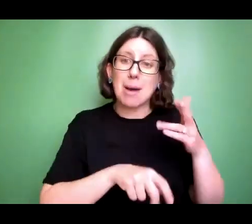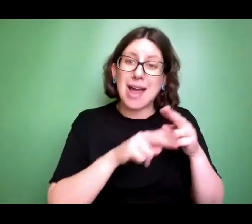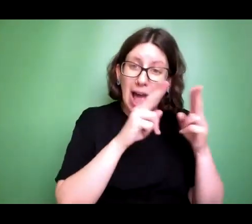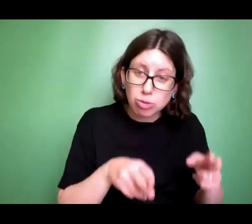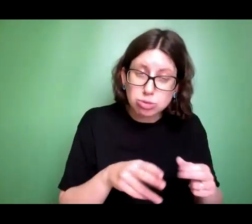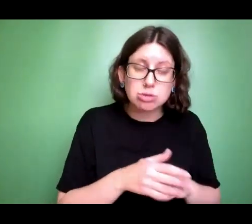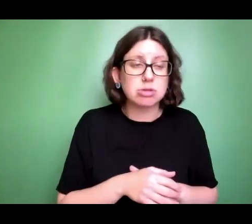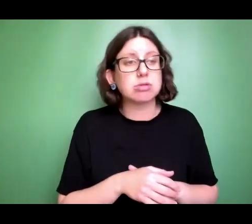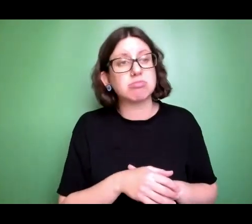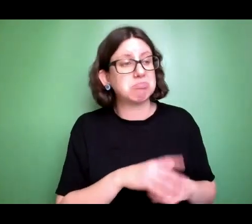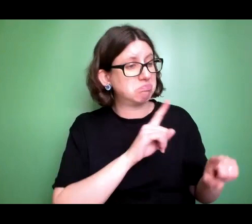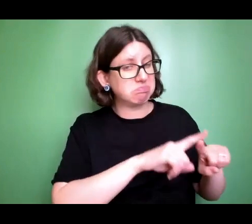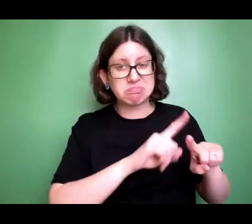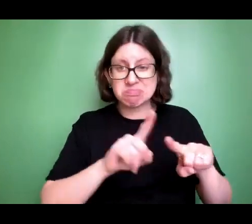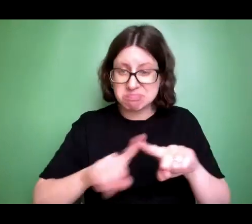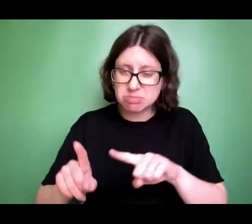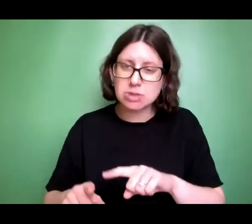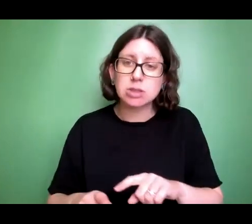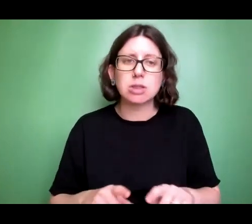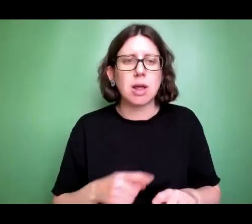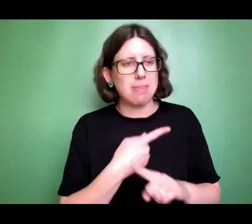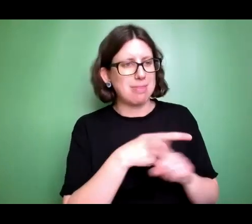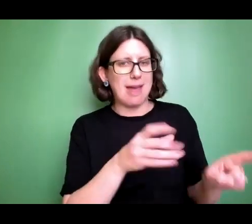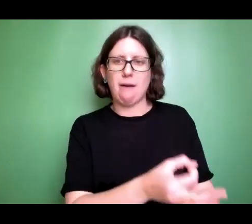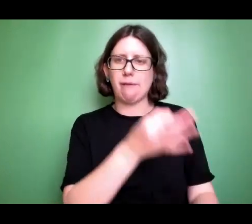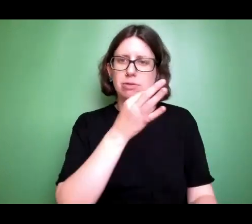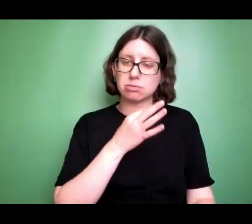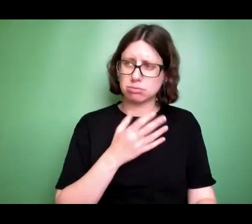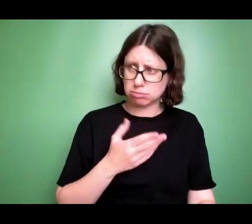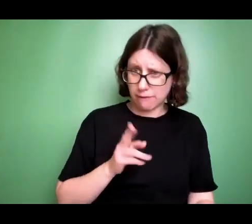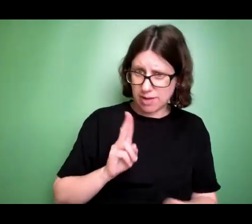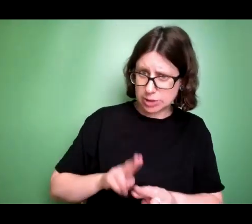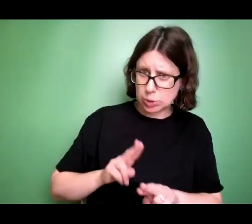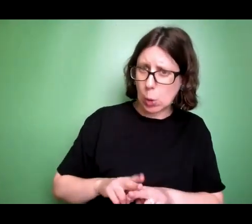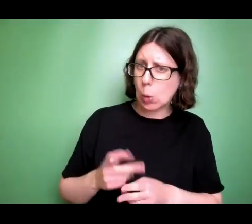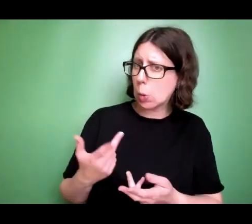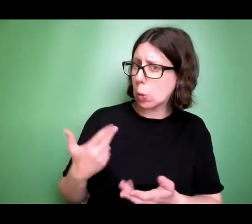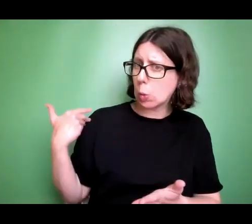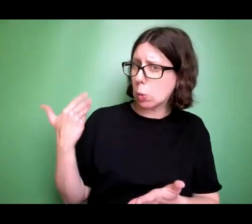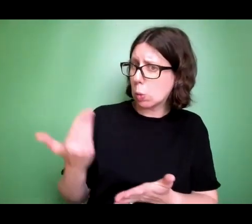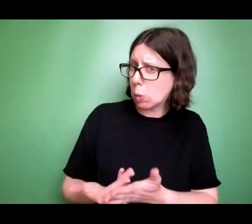Fernando, what have you been up to? Because last time we heard,